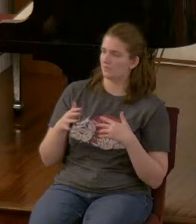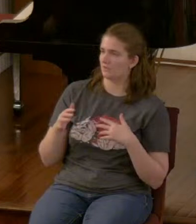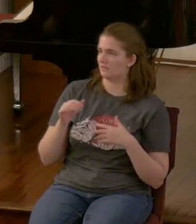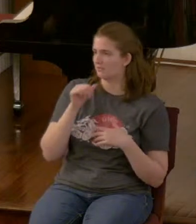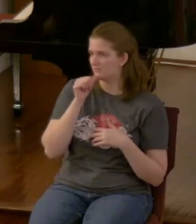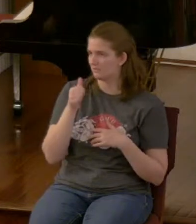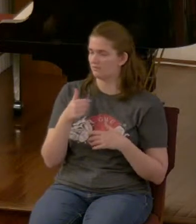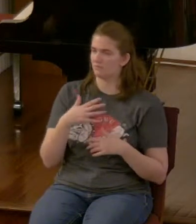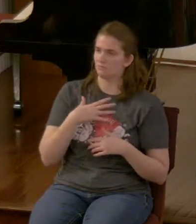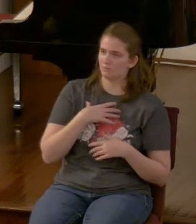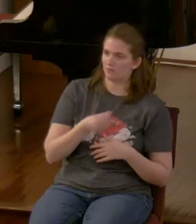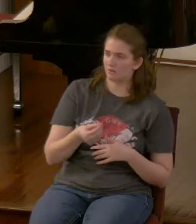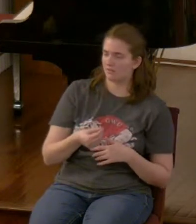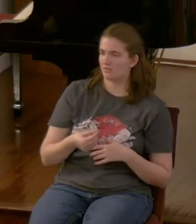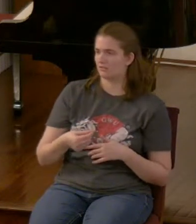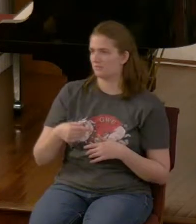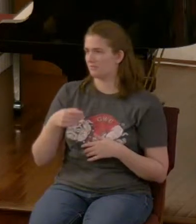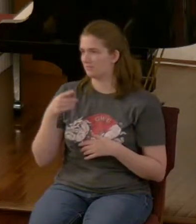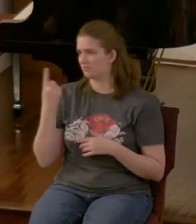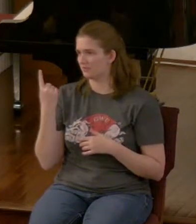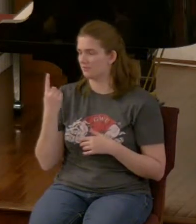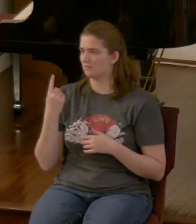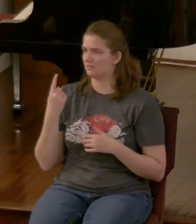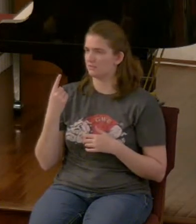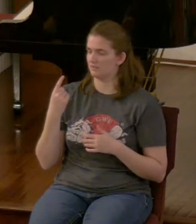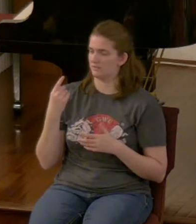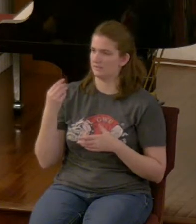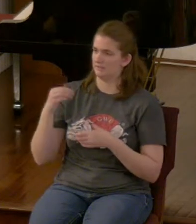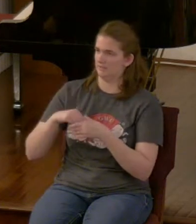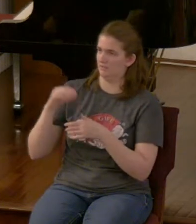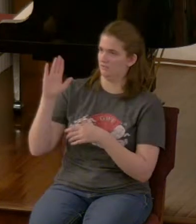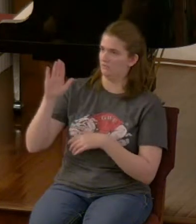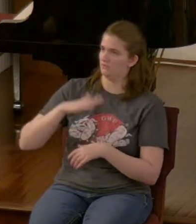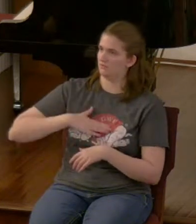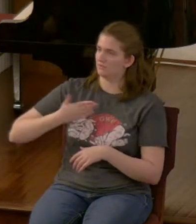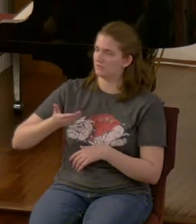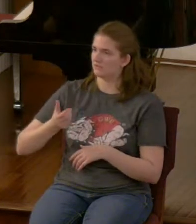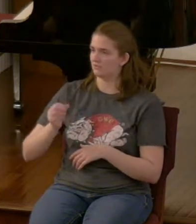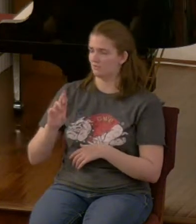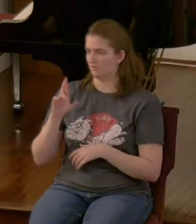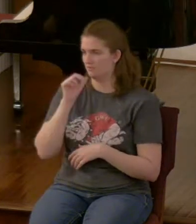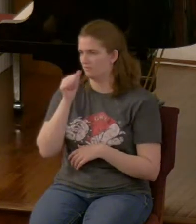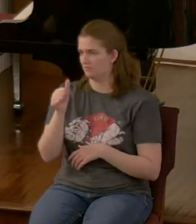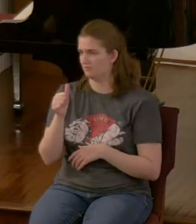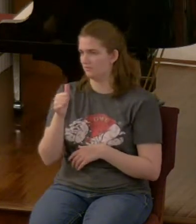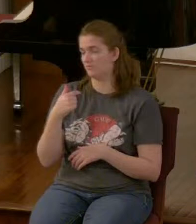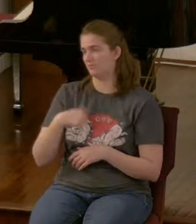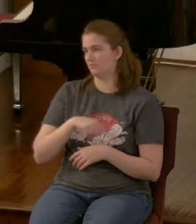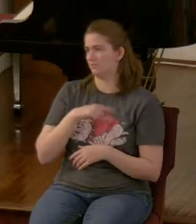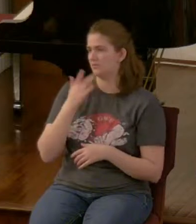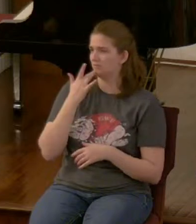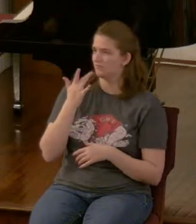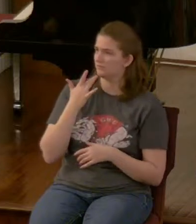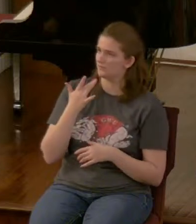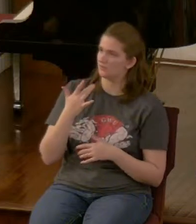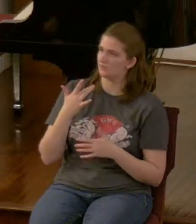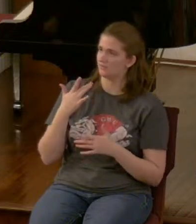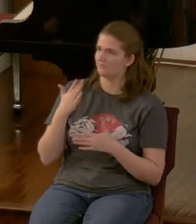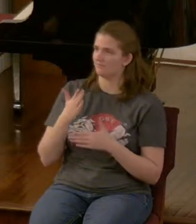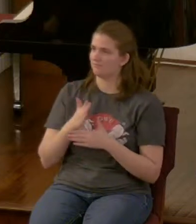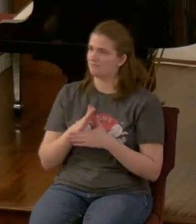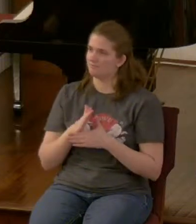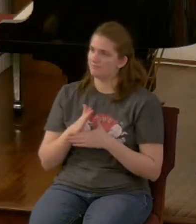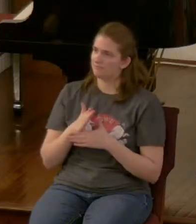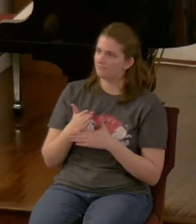strong it's in your will or it's out of your will will be like gray so Lord thank you